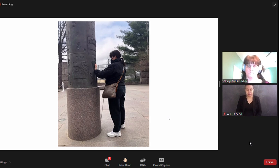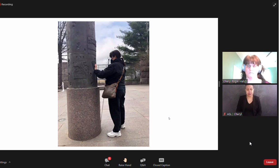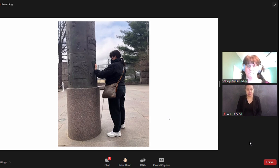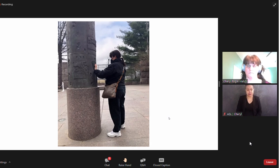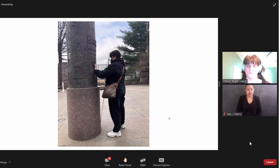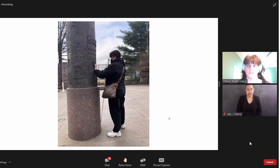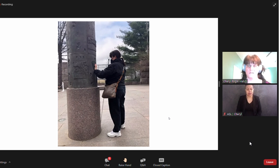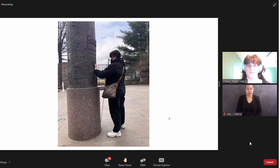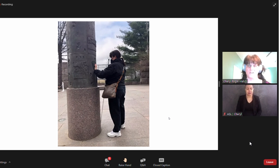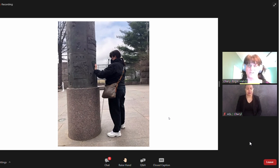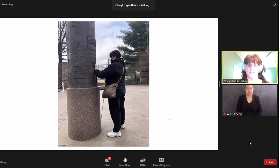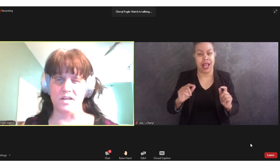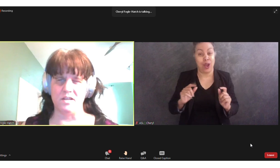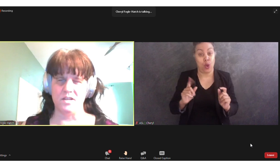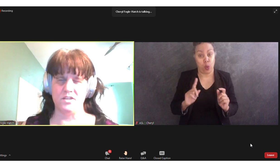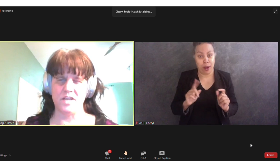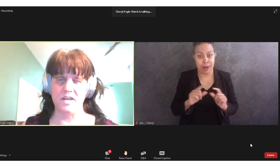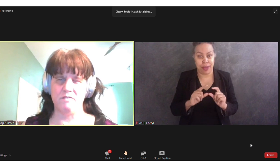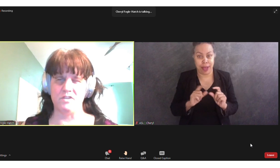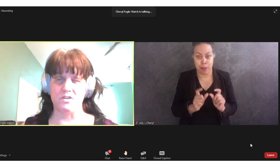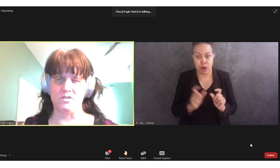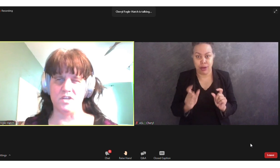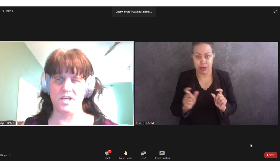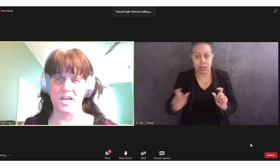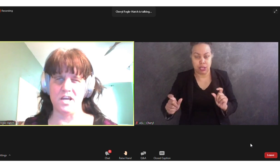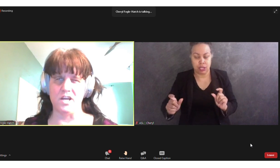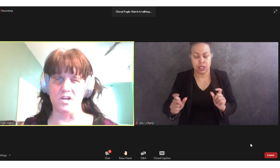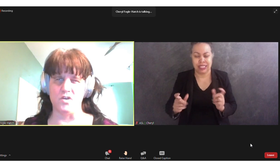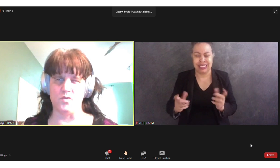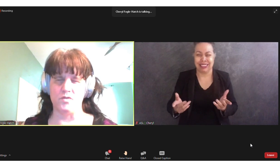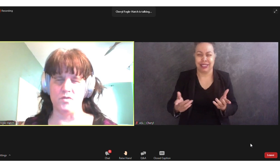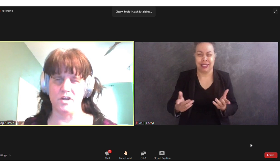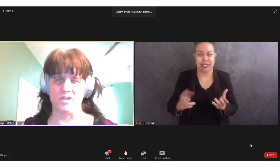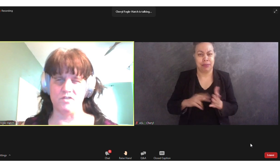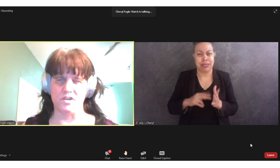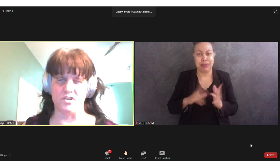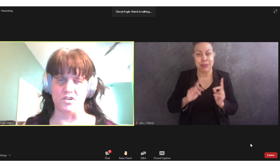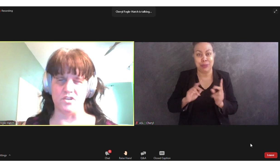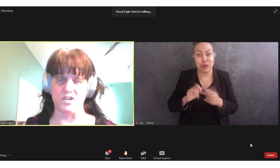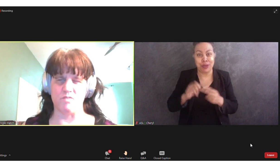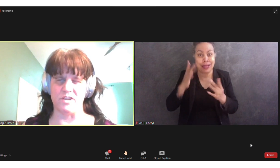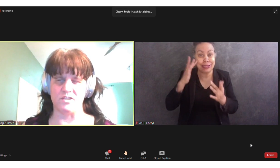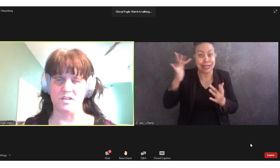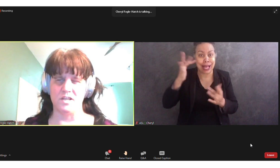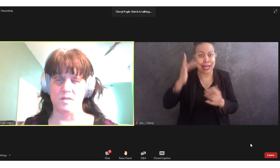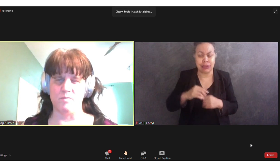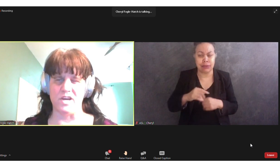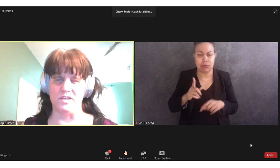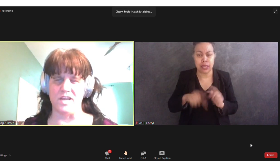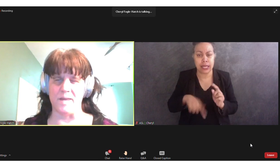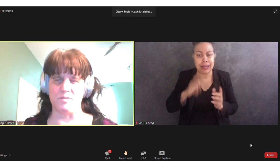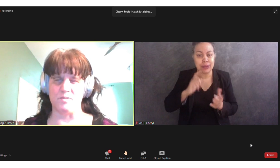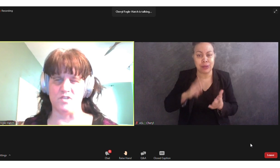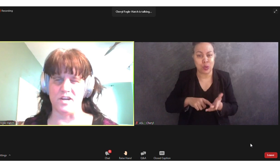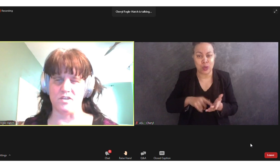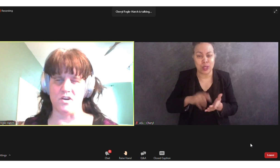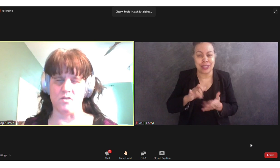Thank you, Mary. Sighted visitors cannot know the contradictions expressed by the abstract artwork.